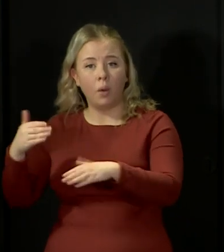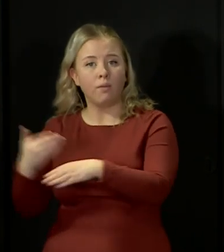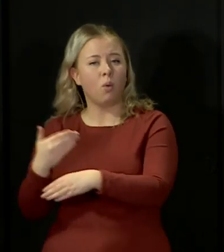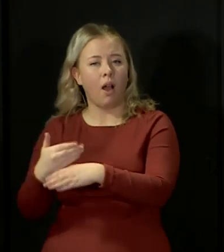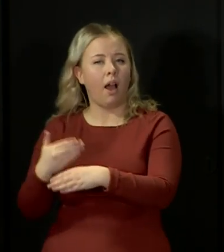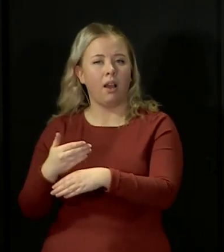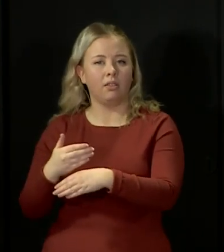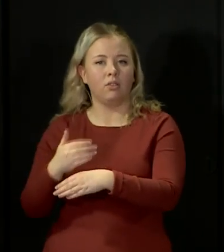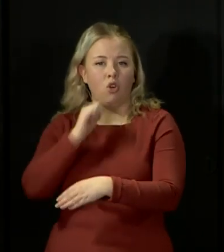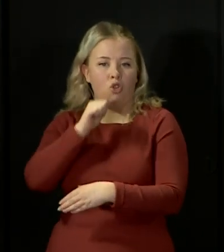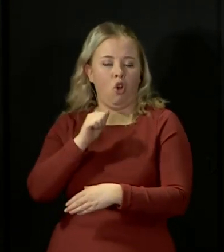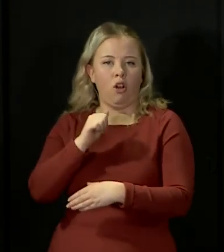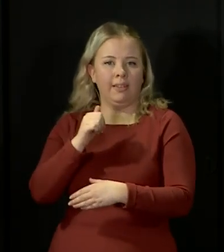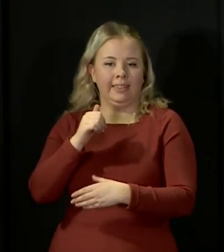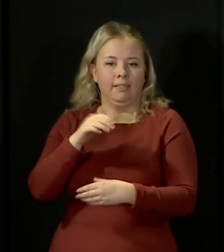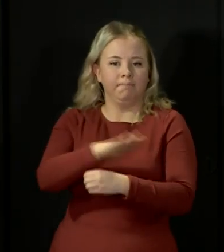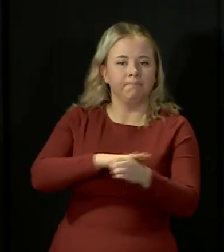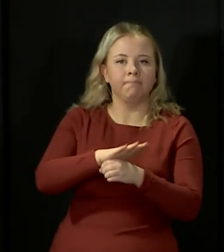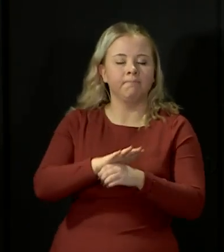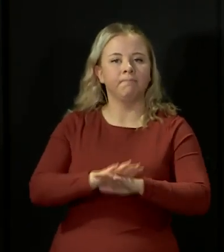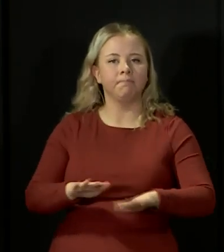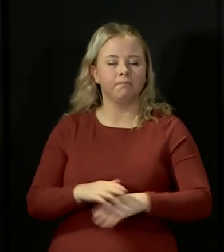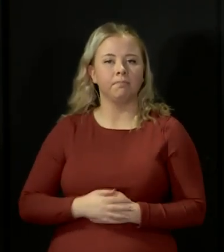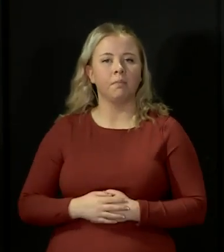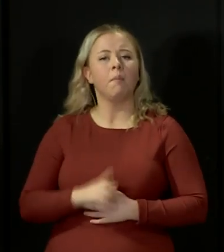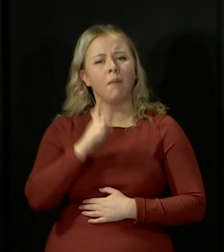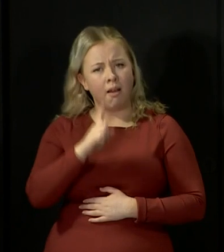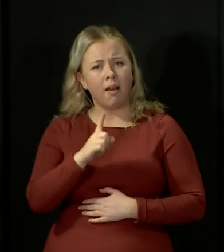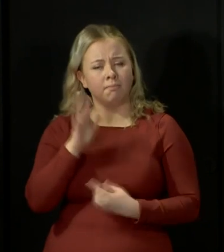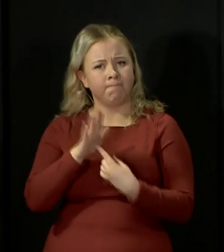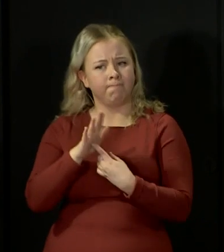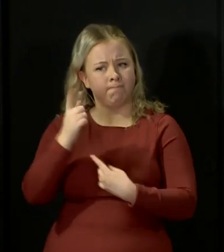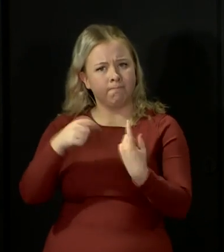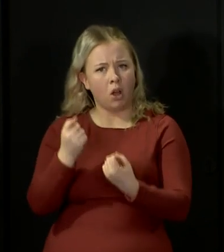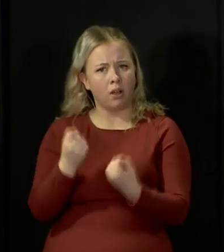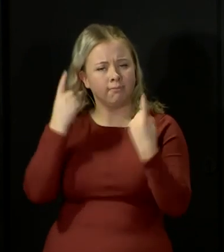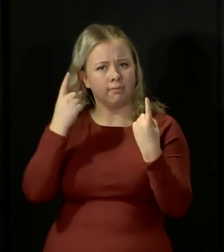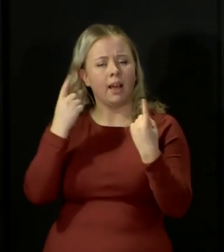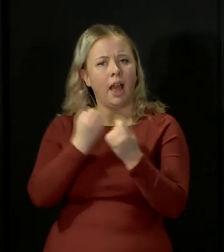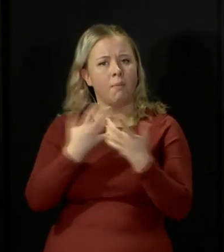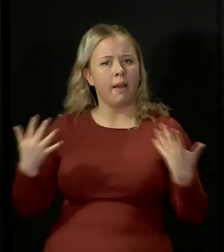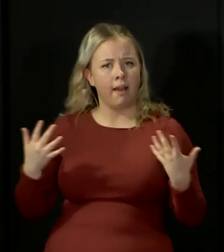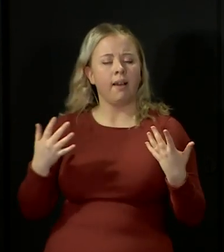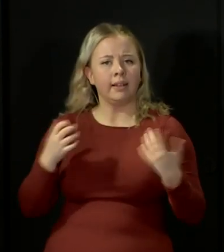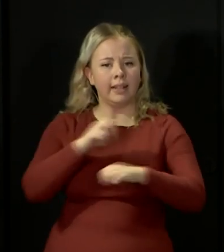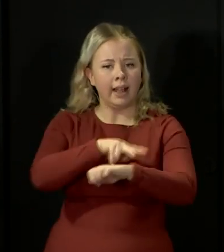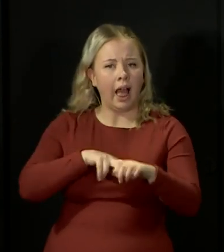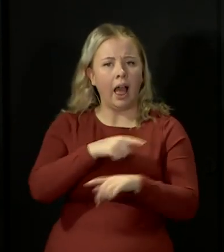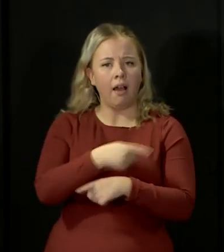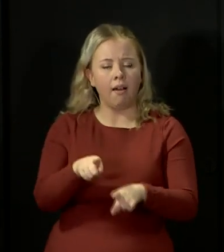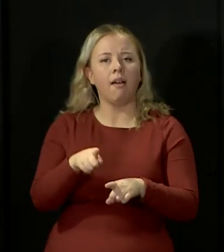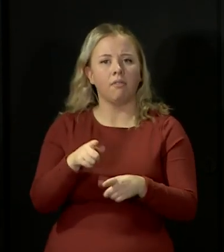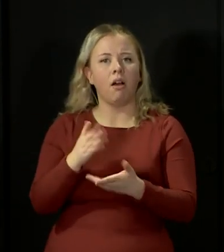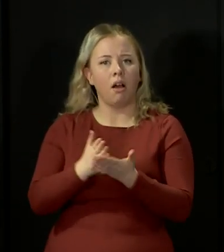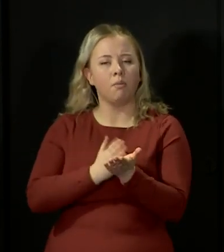for some time. However, it is really important for us to understand how many frontline workers lose their lives